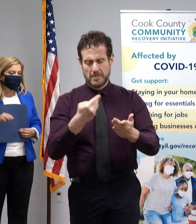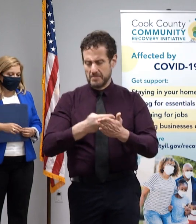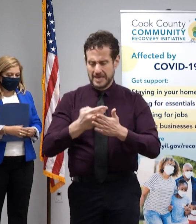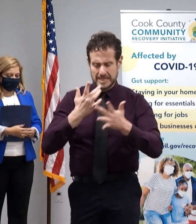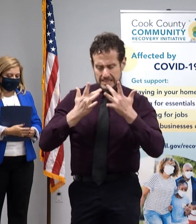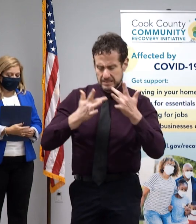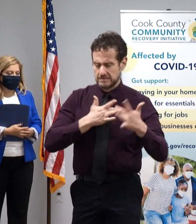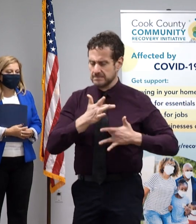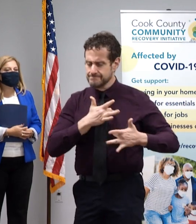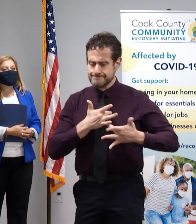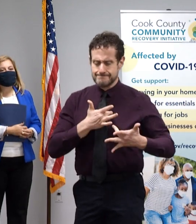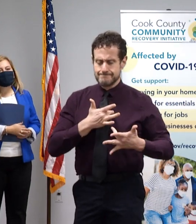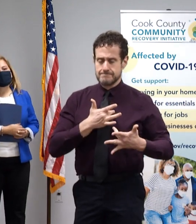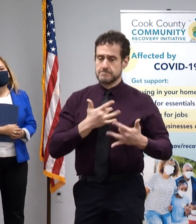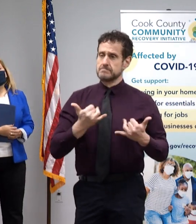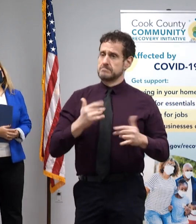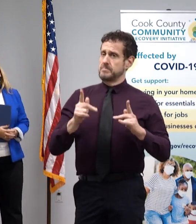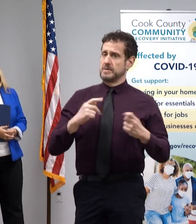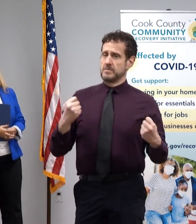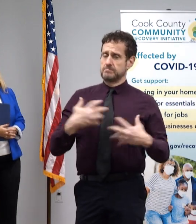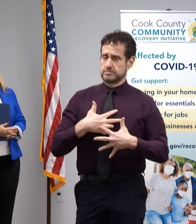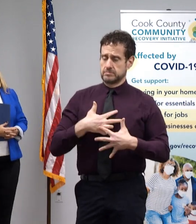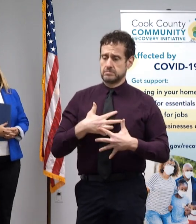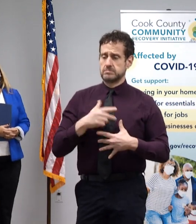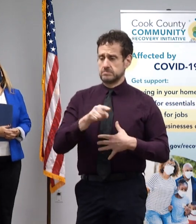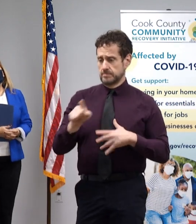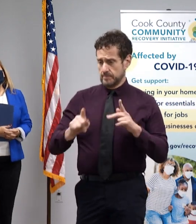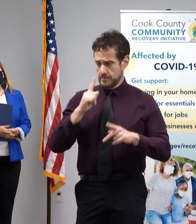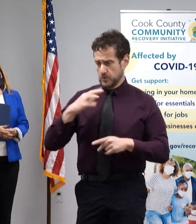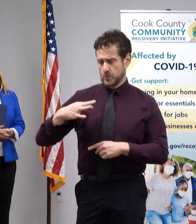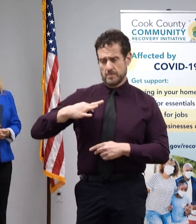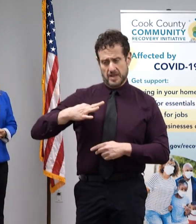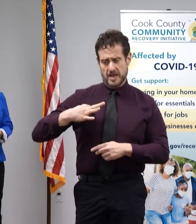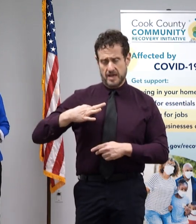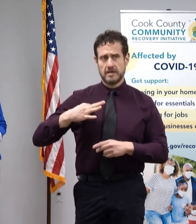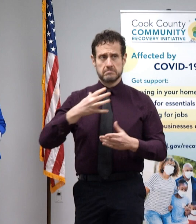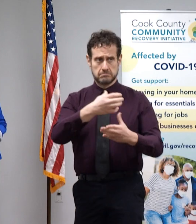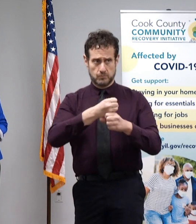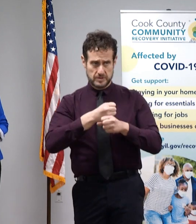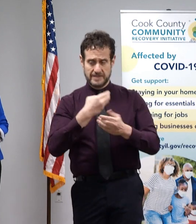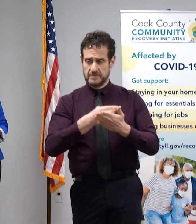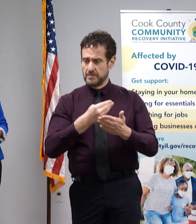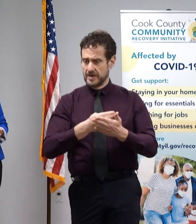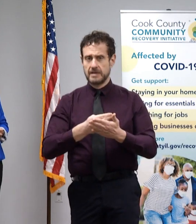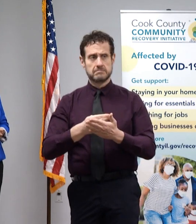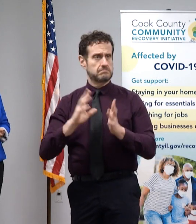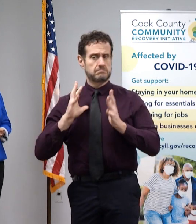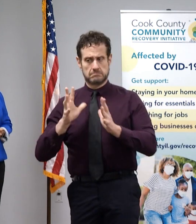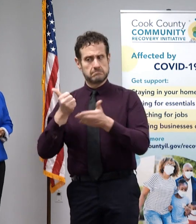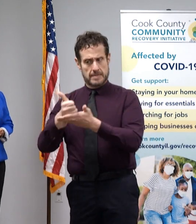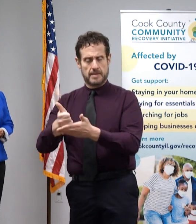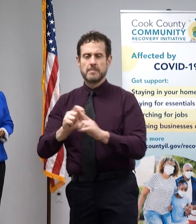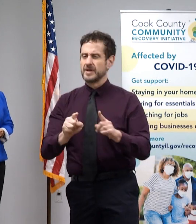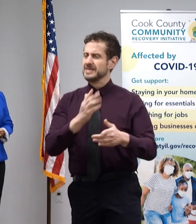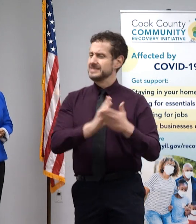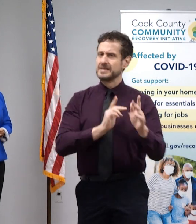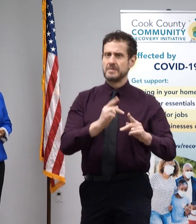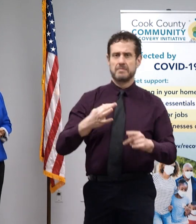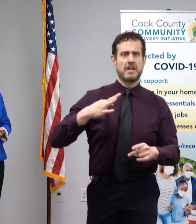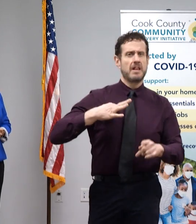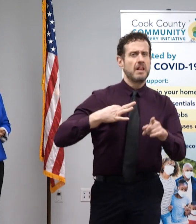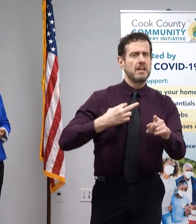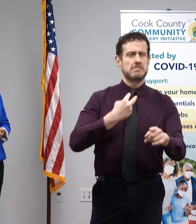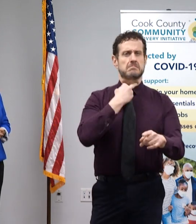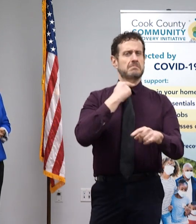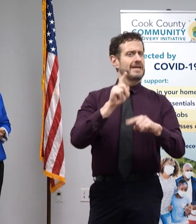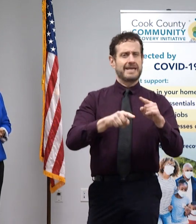It's a frightening time. Those people that apply and can get the money, that's wonderful. What about those that maybe can't